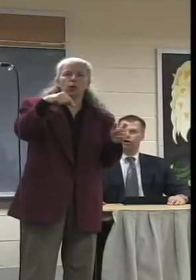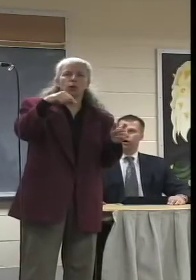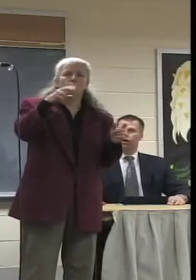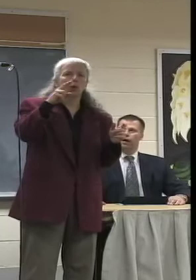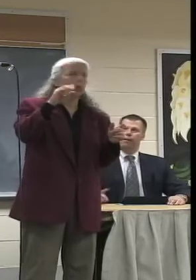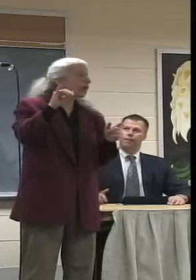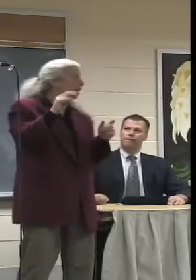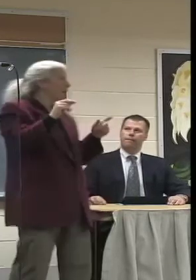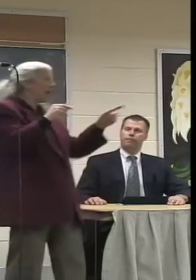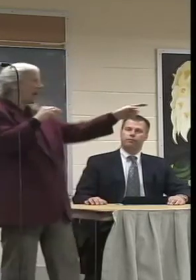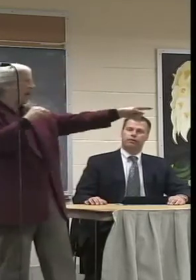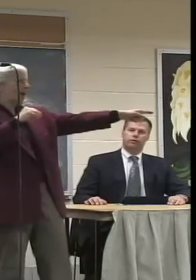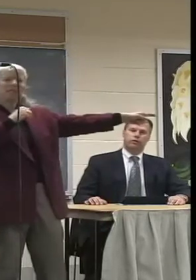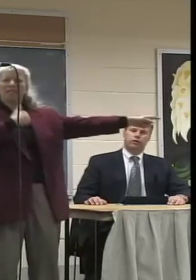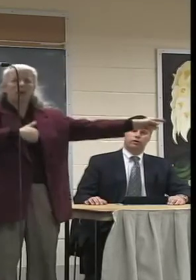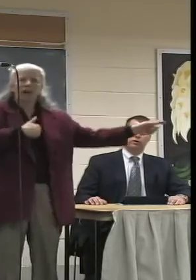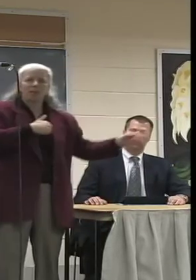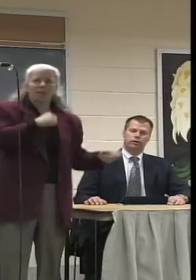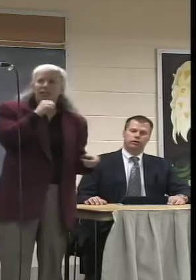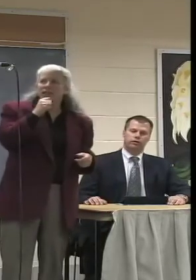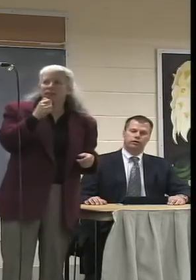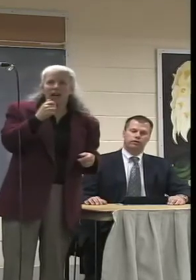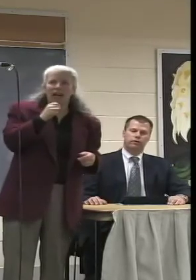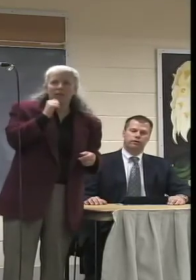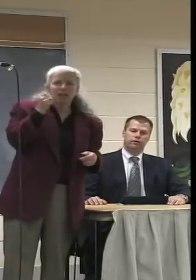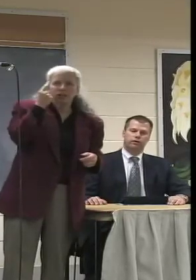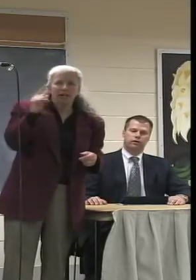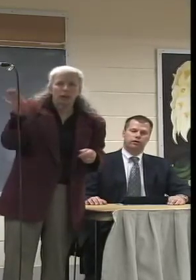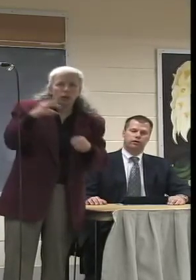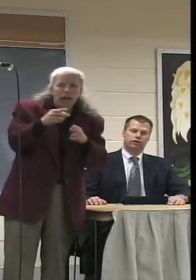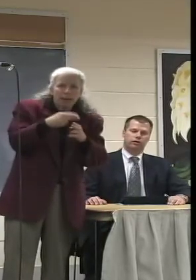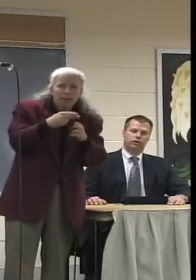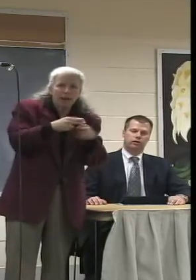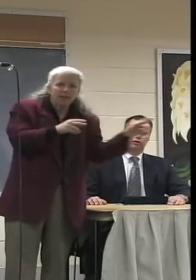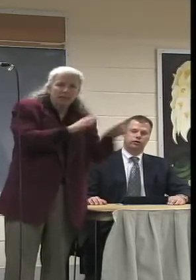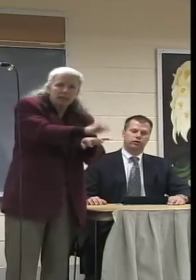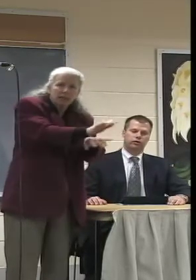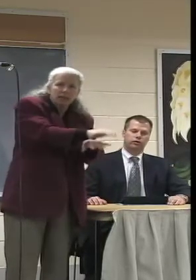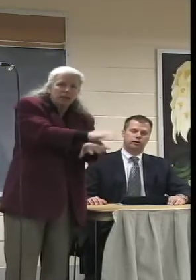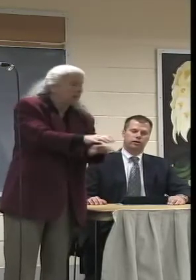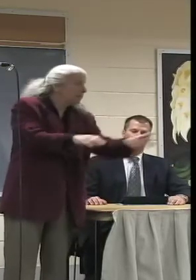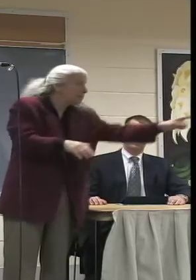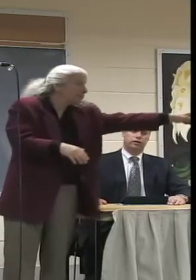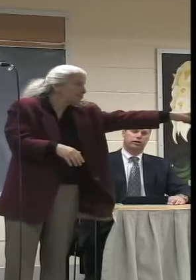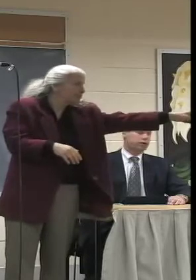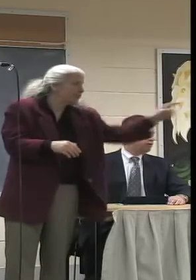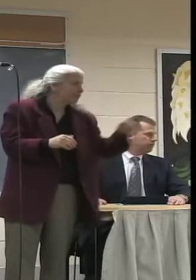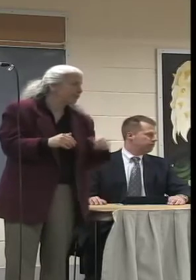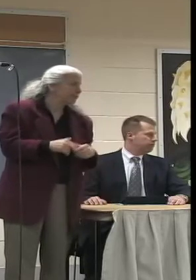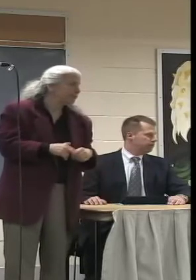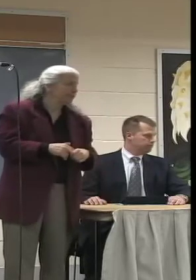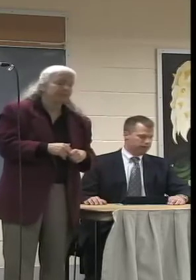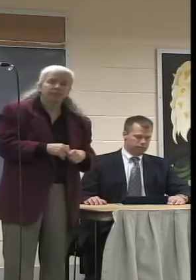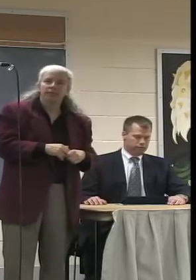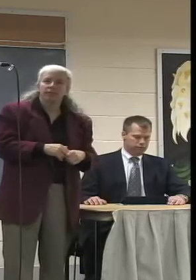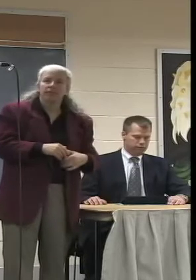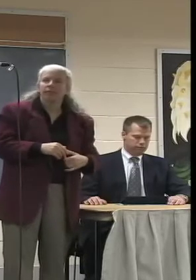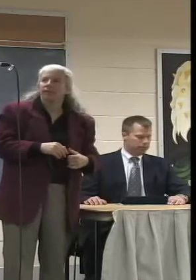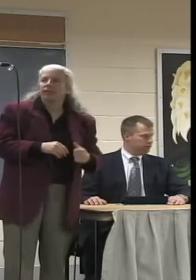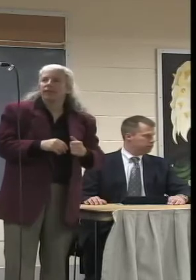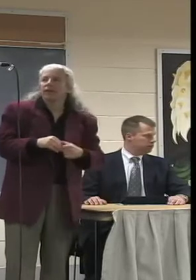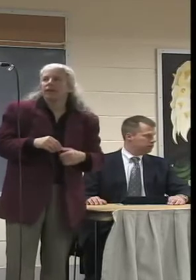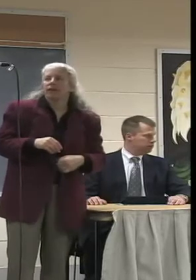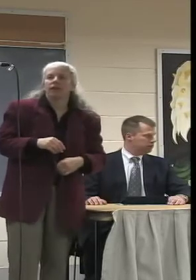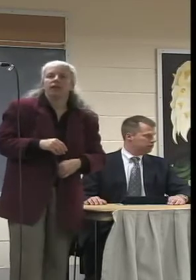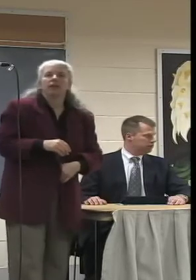Oquendo, O-Q-U-E-N-D-O, 7 Burnash Street,